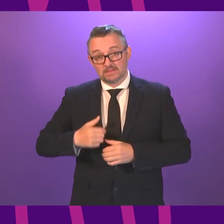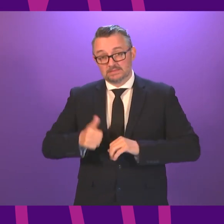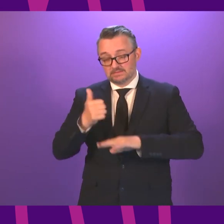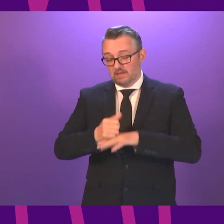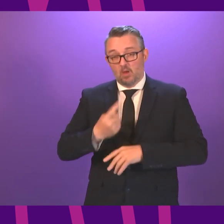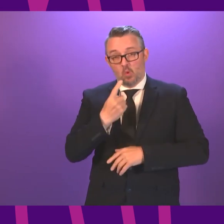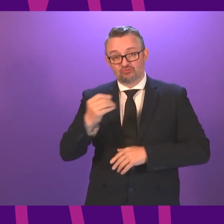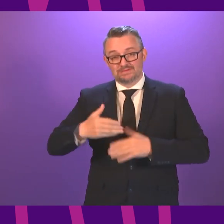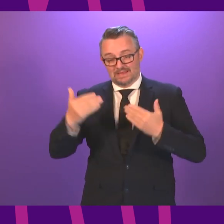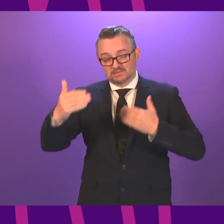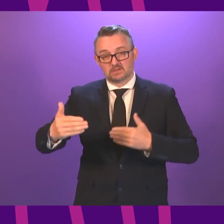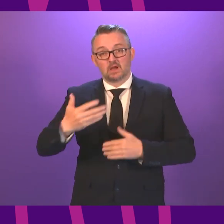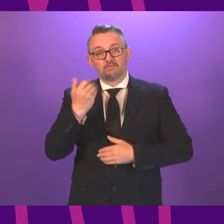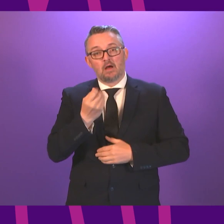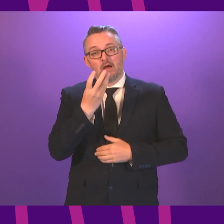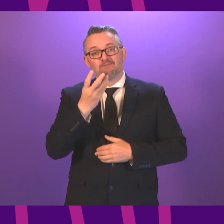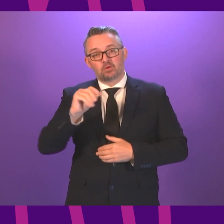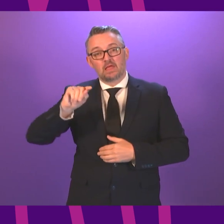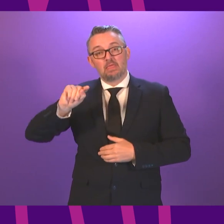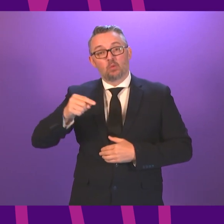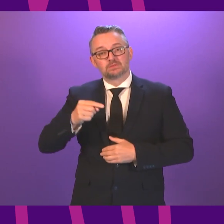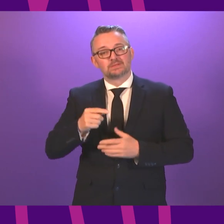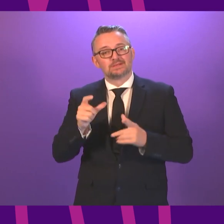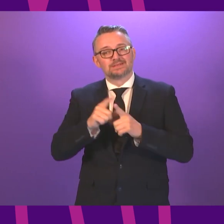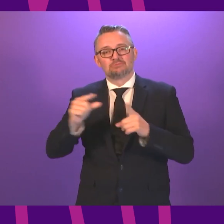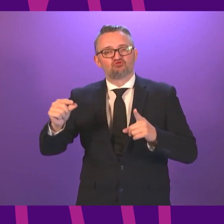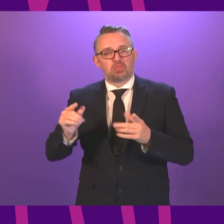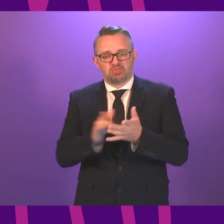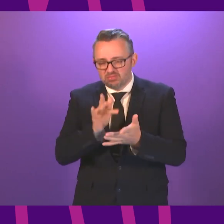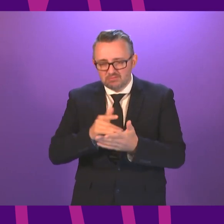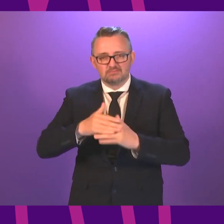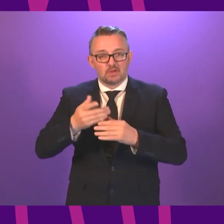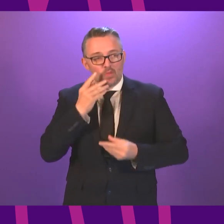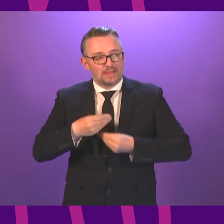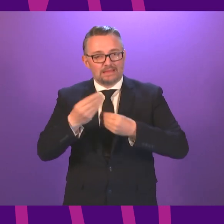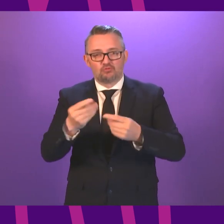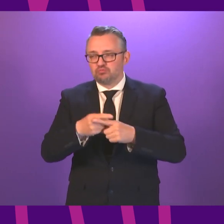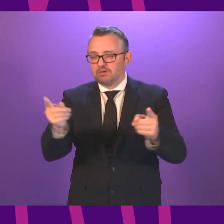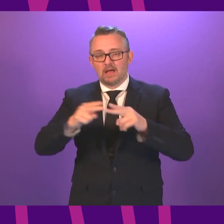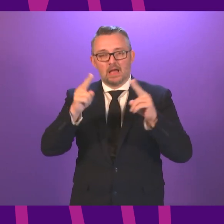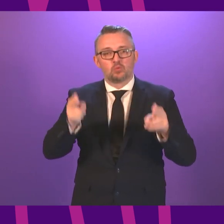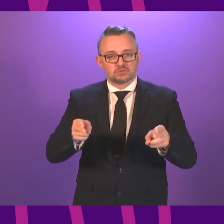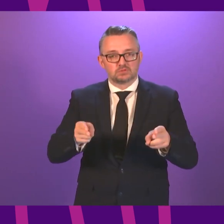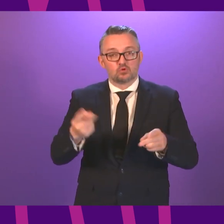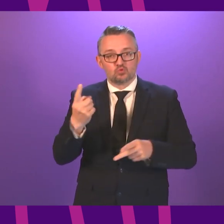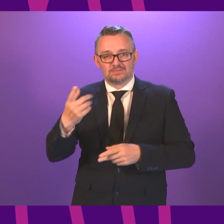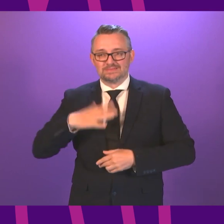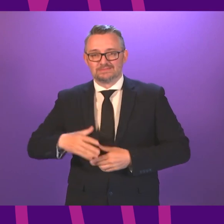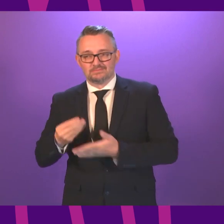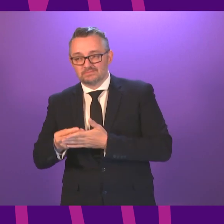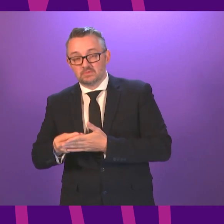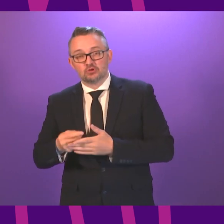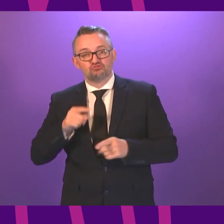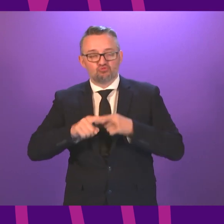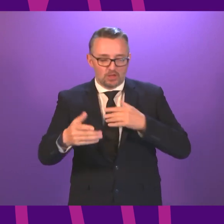40,000 digital devices to households who need them most. We will develop a plan to tackle social isolation and loneliness.